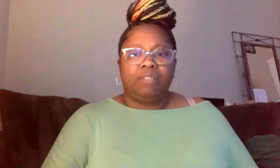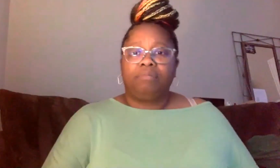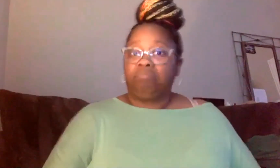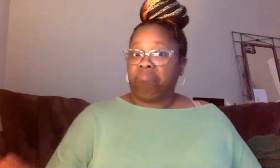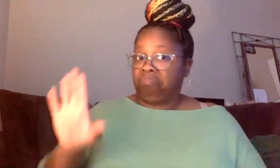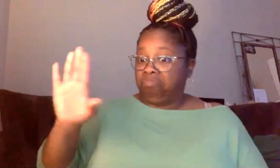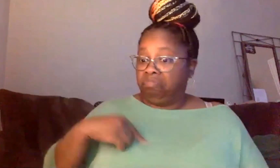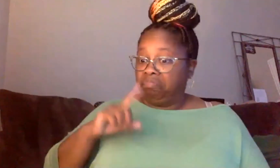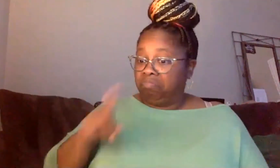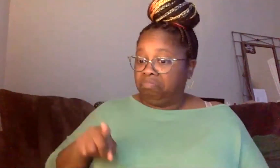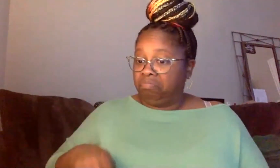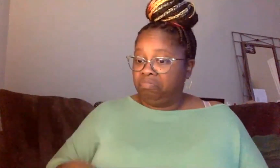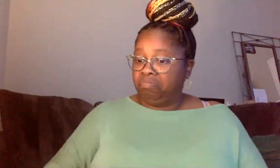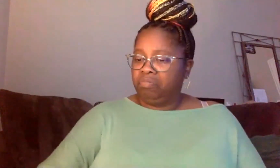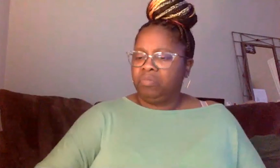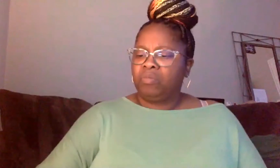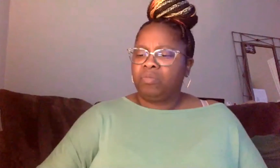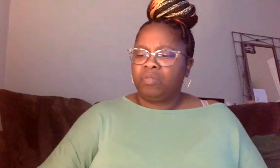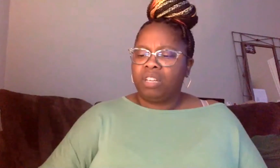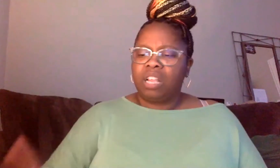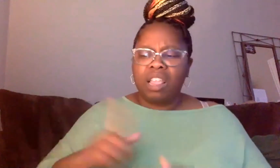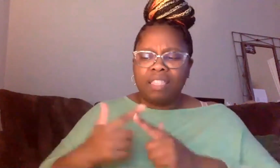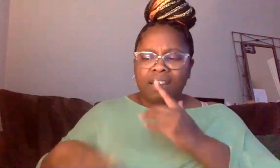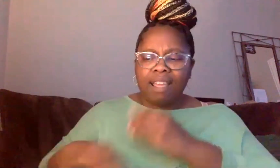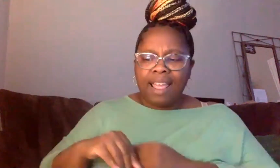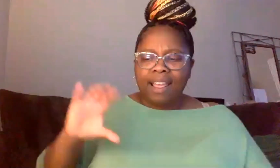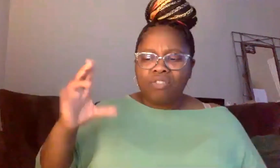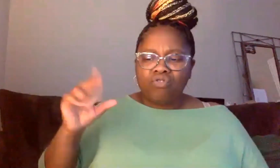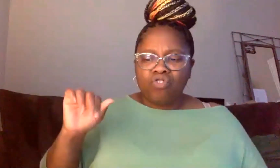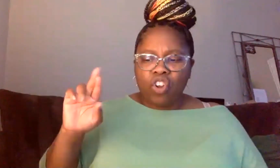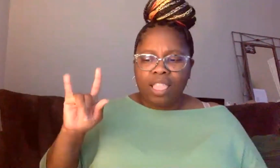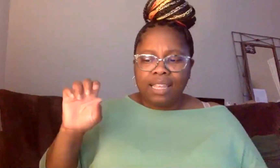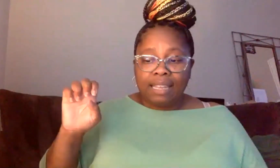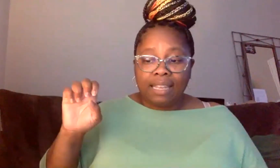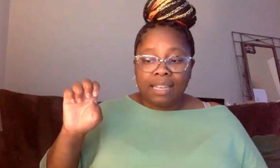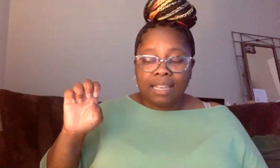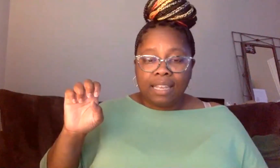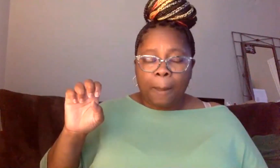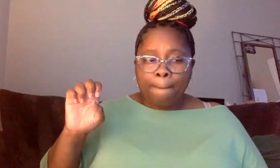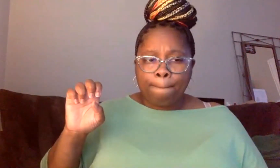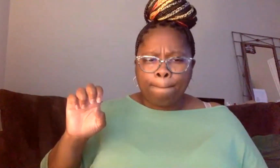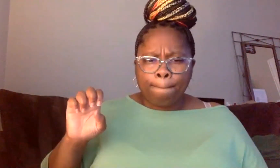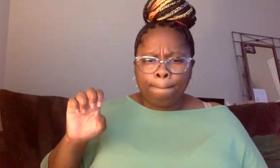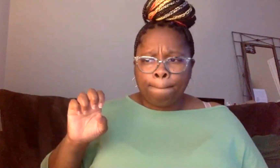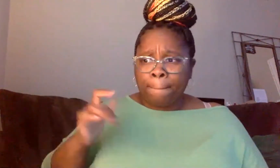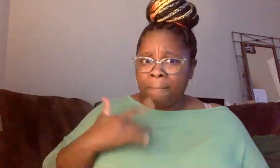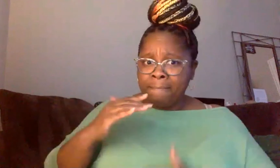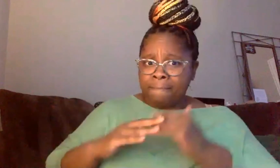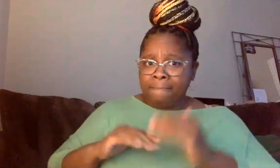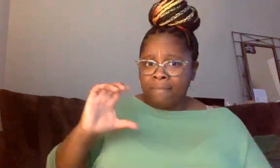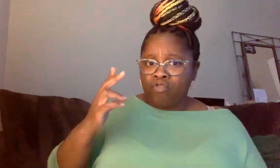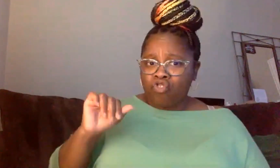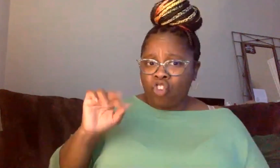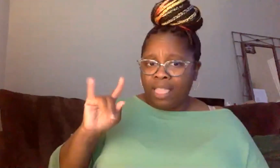that? Yeah, absolutely. And then can we get Charlie in also to, to answer? Oh, she can answer before me actually. you feel comfortable answering